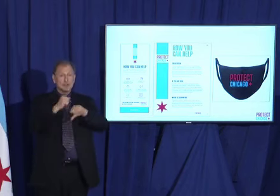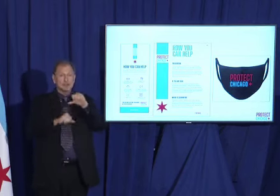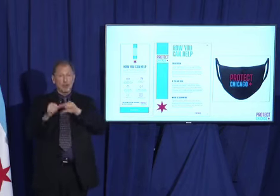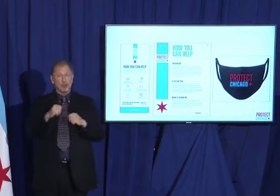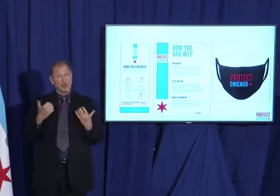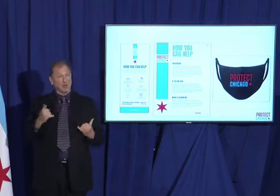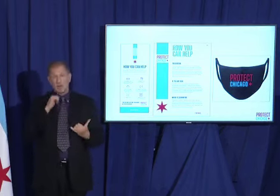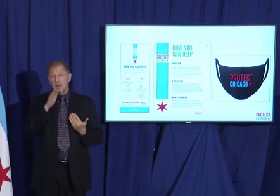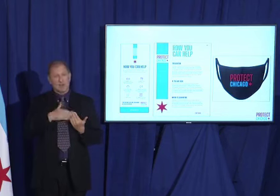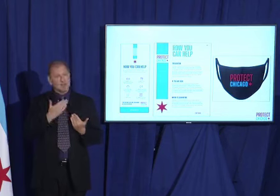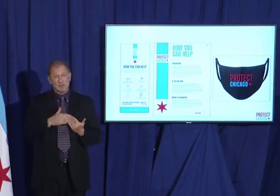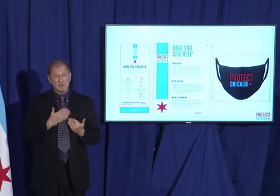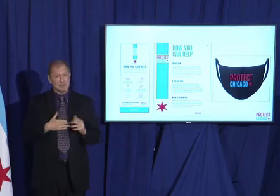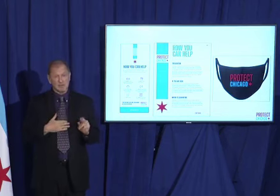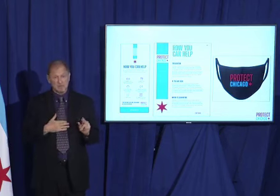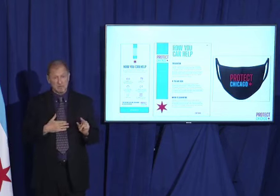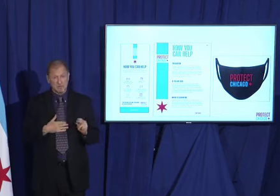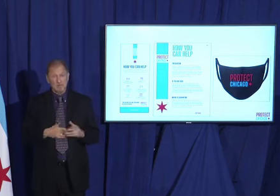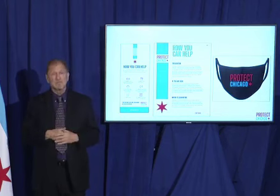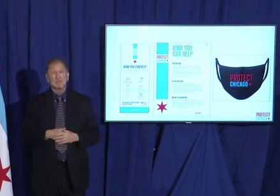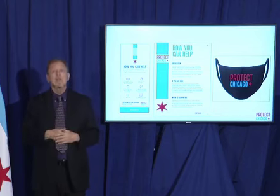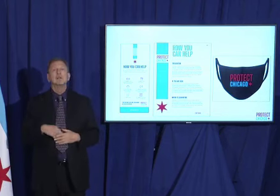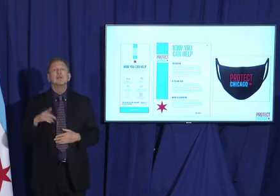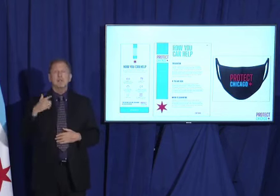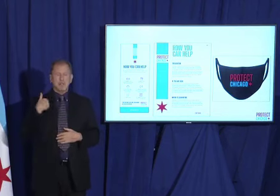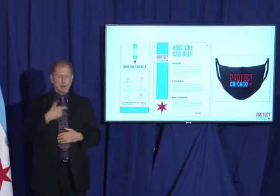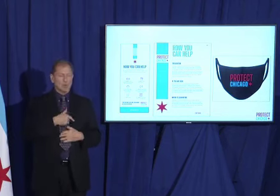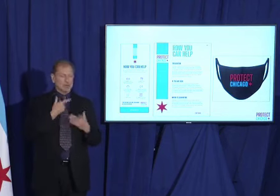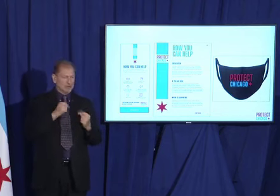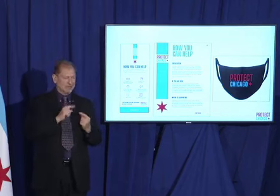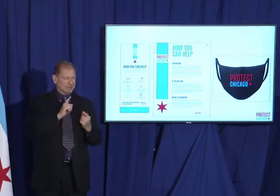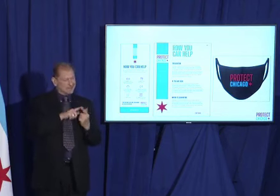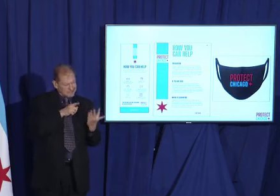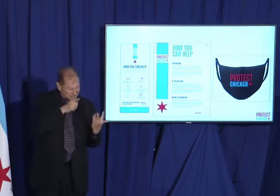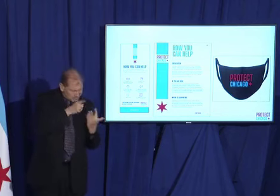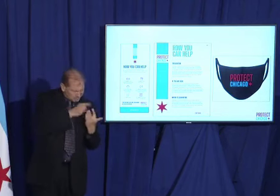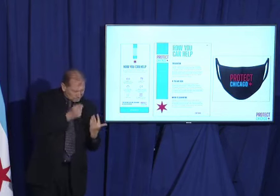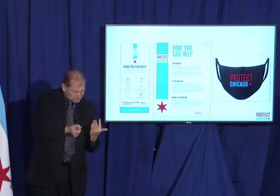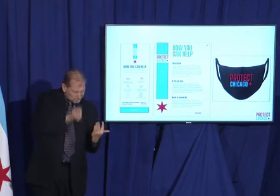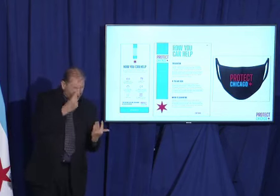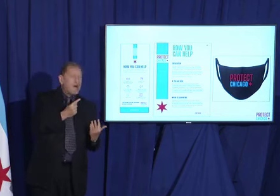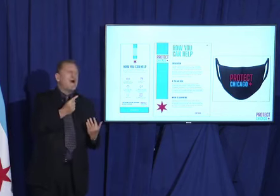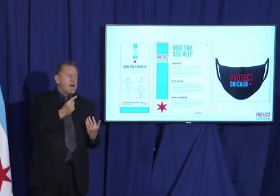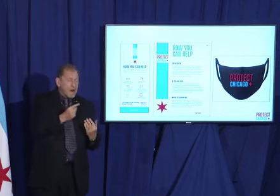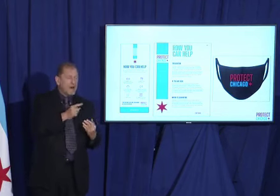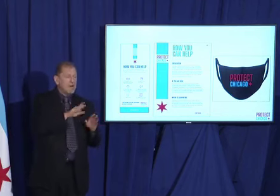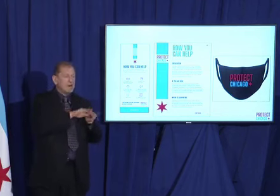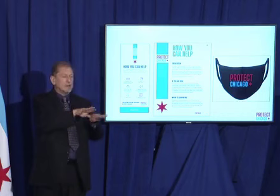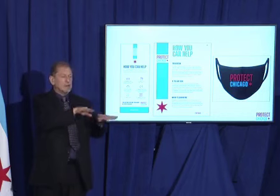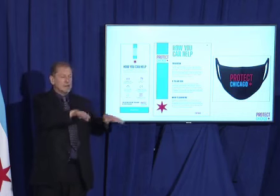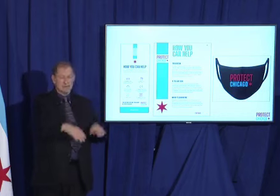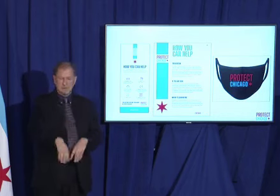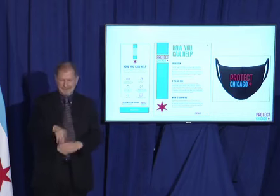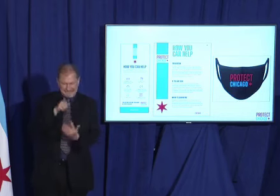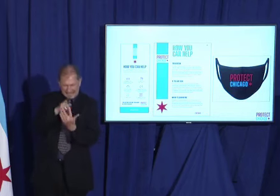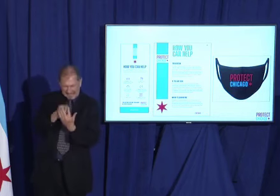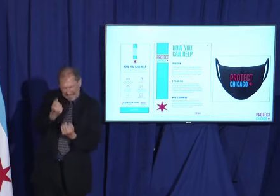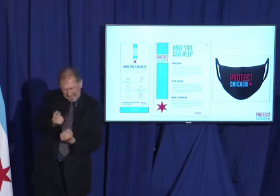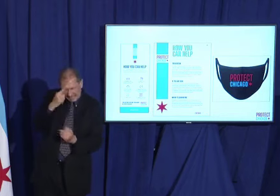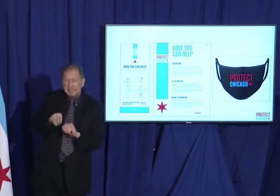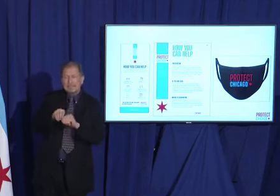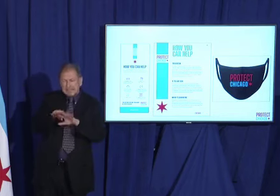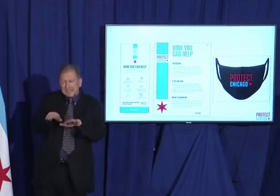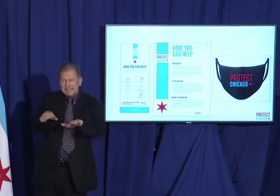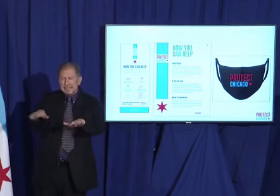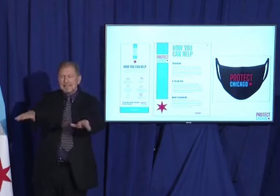time. If we can make breakthroughs in the communities that need us most, that is going to go a long way in